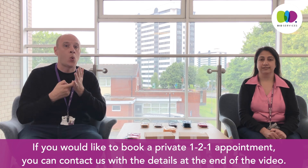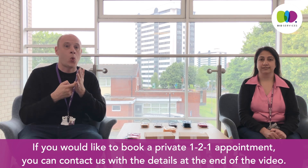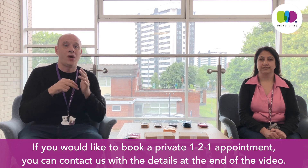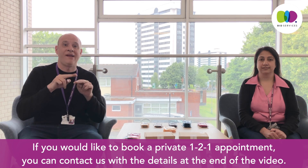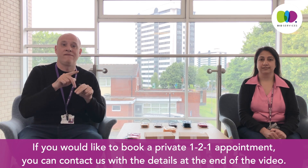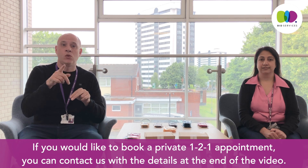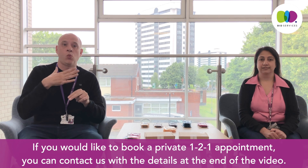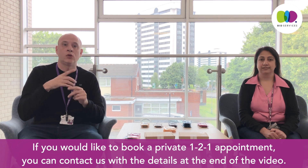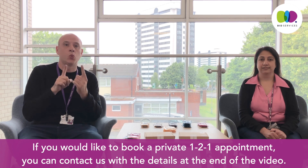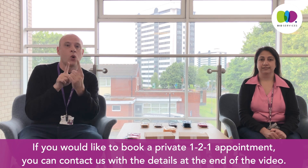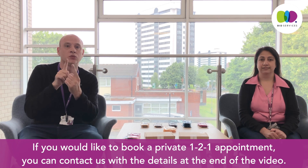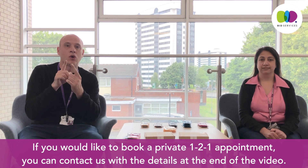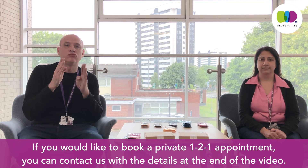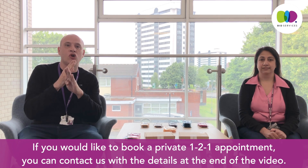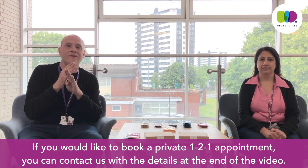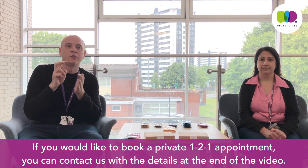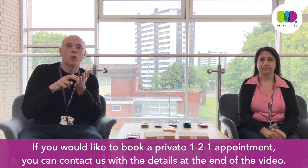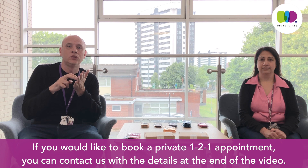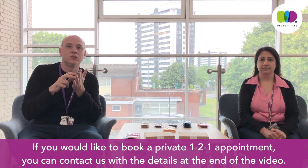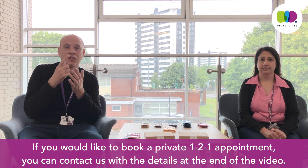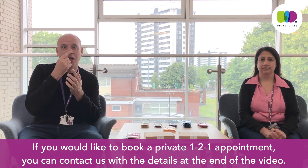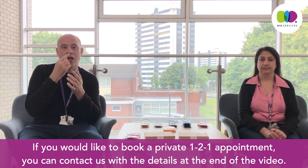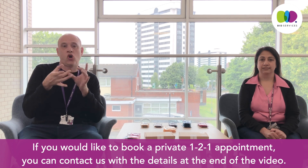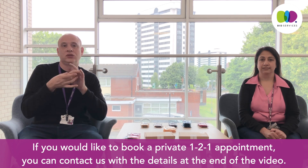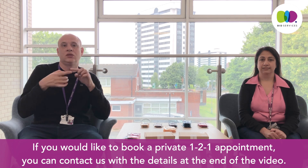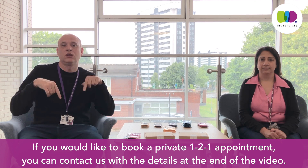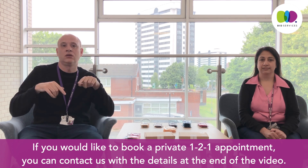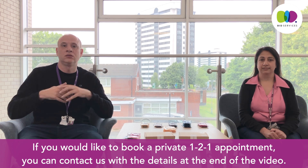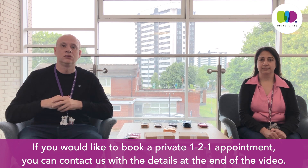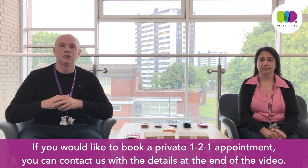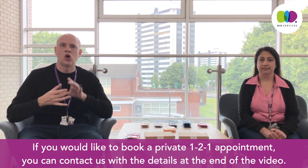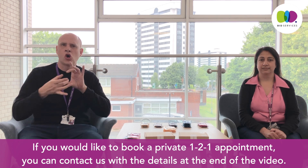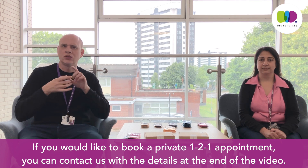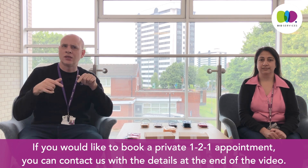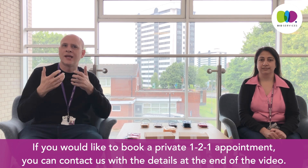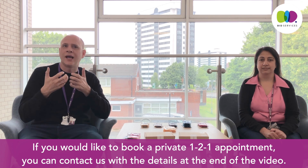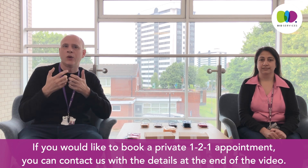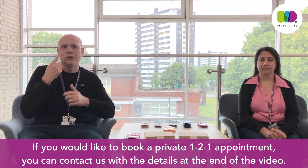If you would like to book a private 1 to 1 appointment you can contact us for the details at the end of the day.